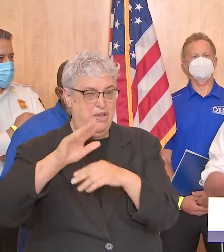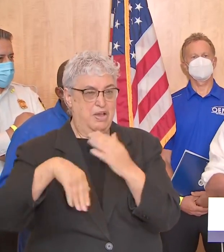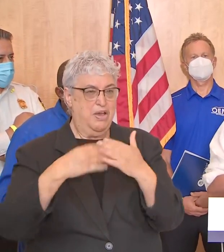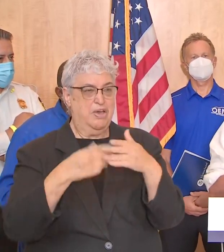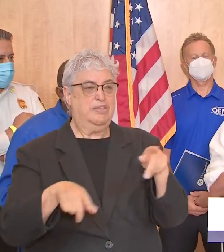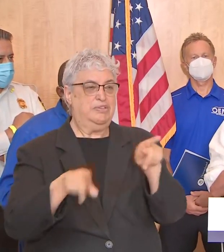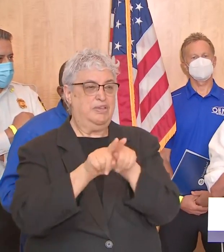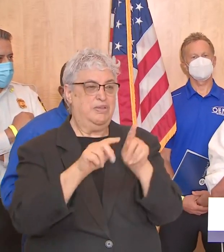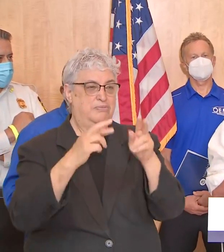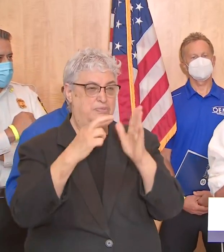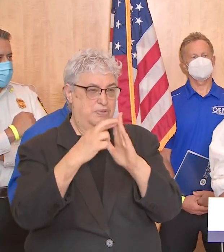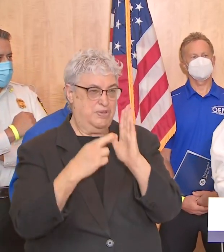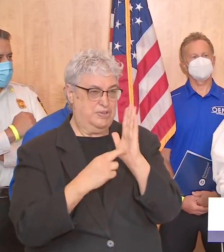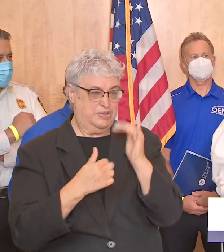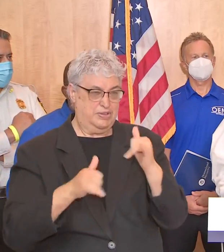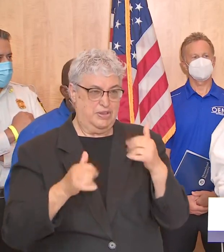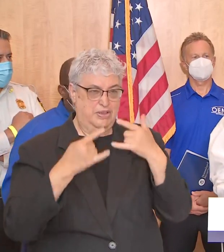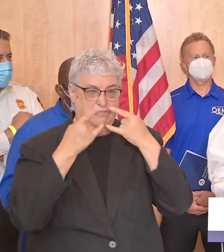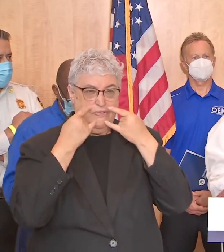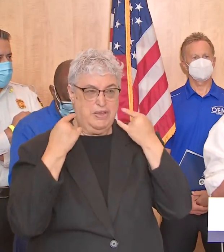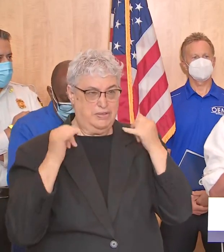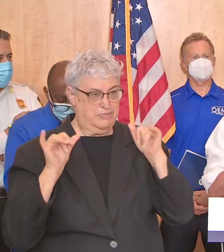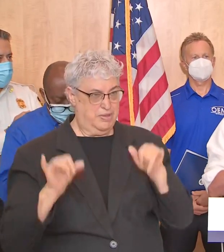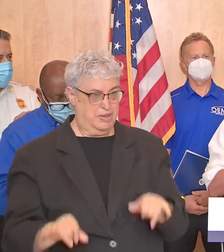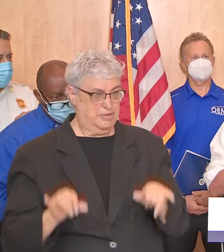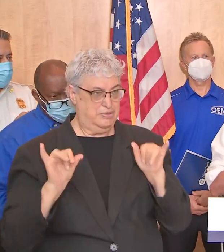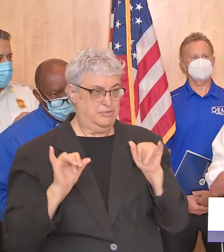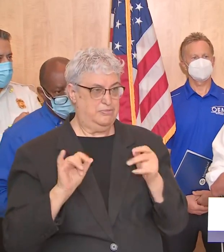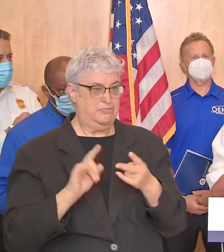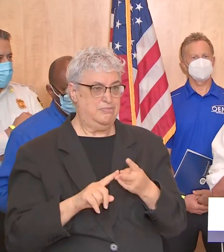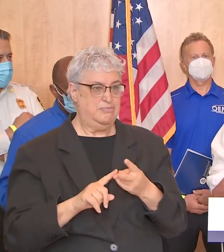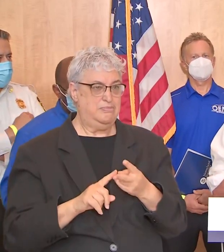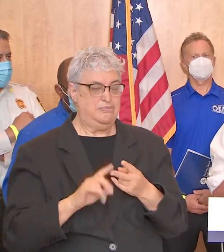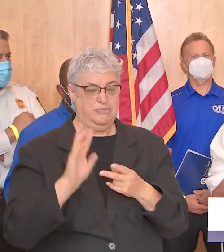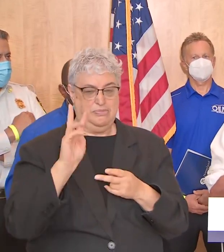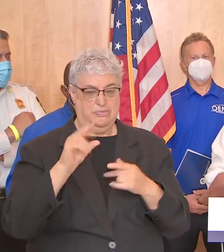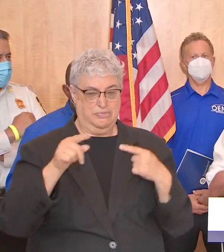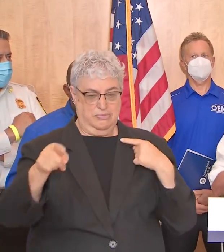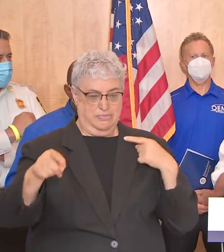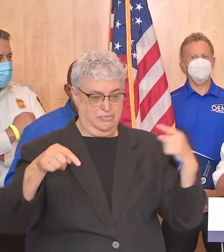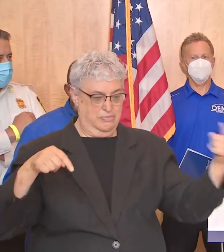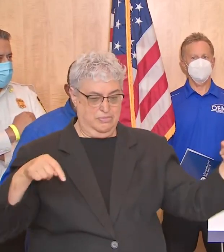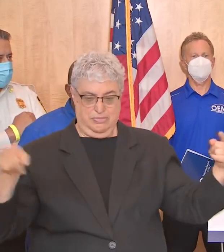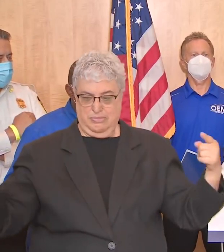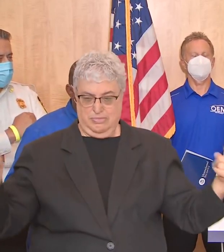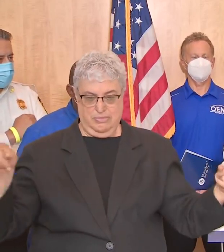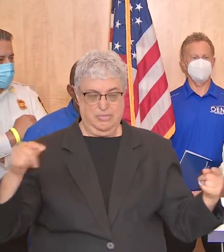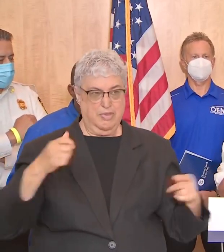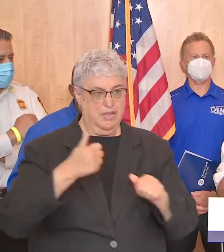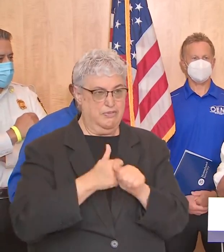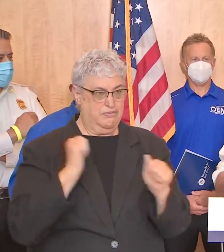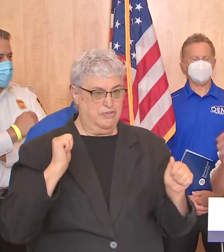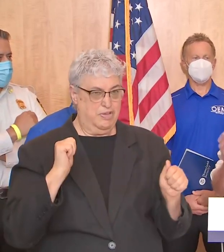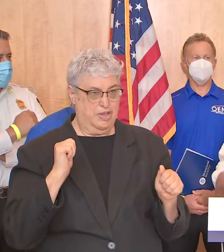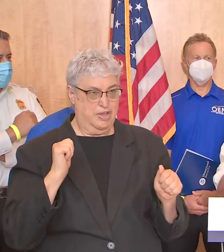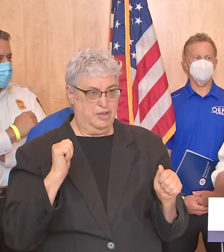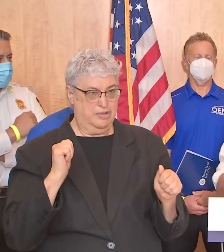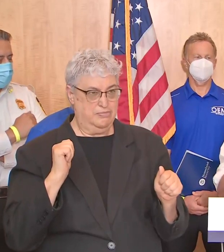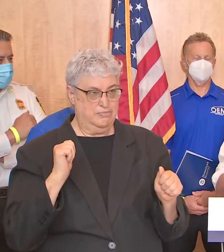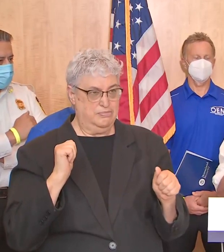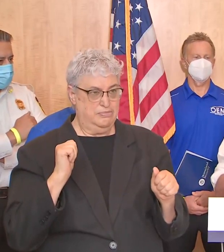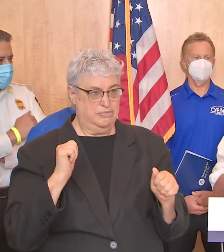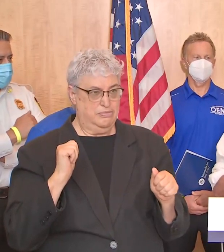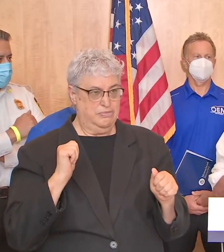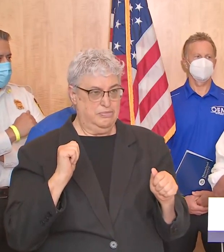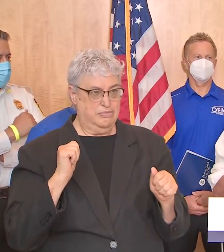same rules still apply so we still need to wear the face masks right and we still need to keep six feet from each other and we still need to avoid getting into any